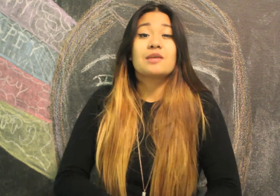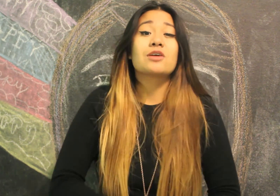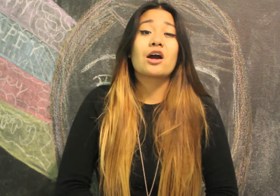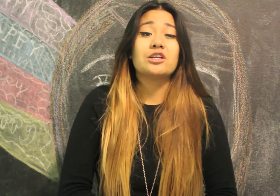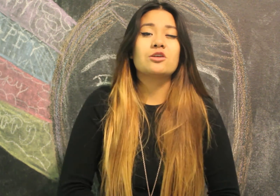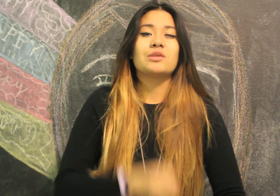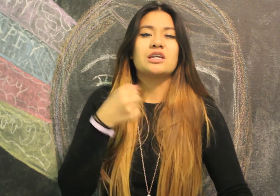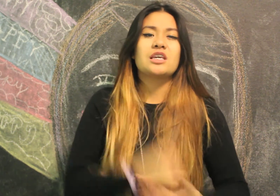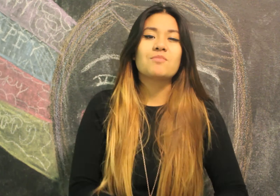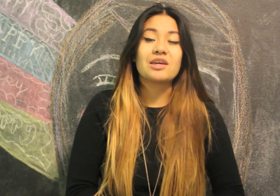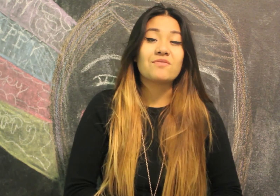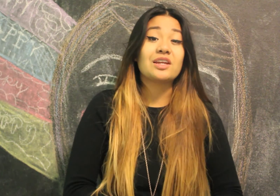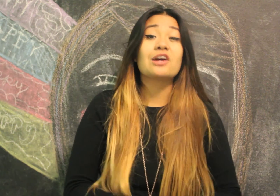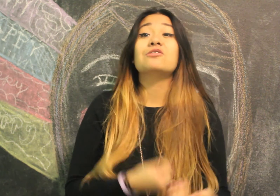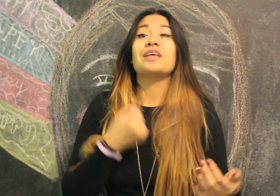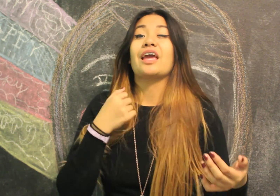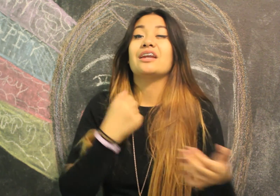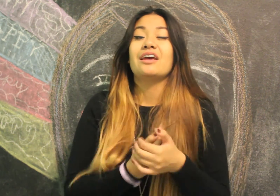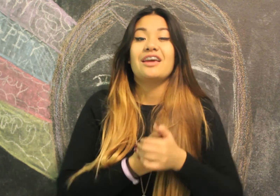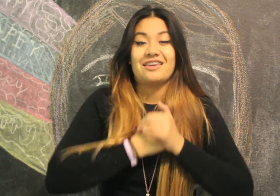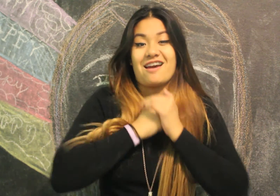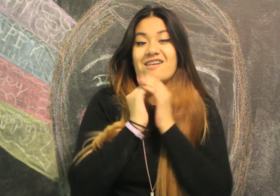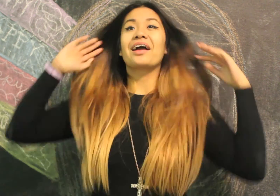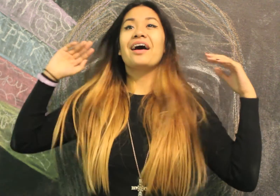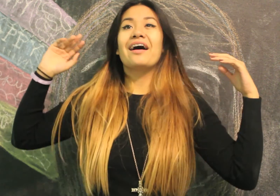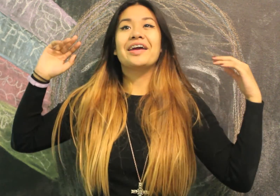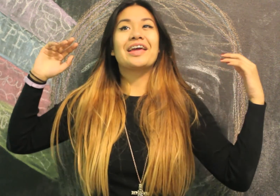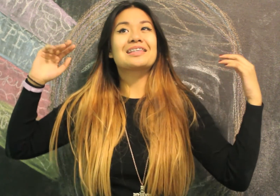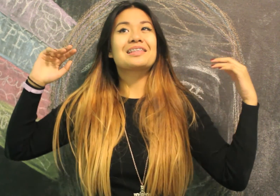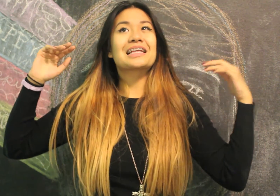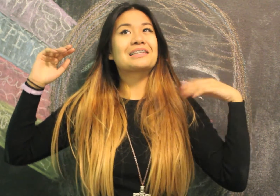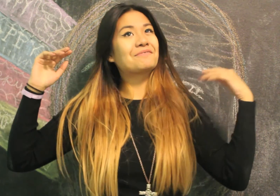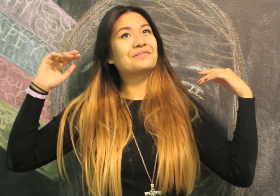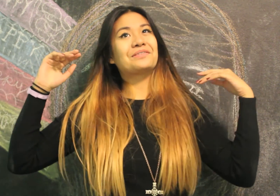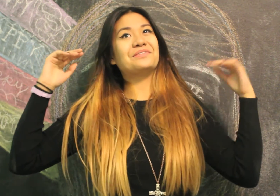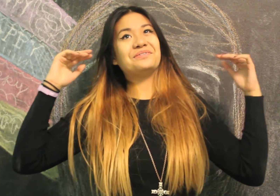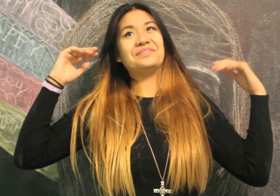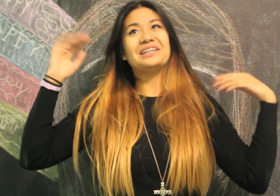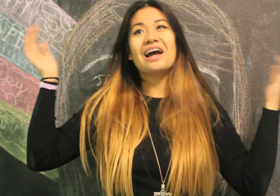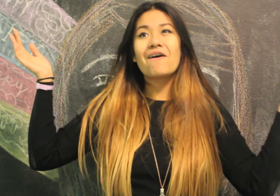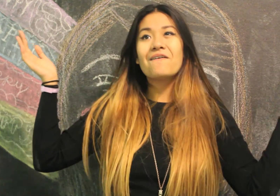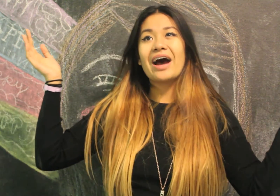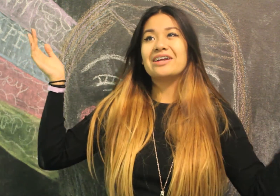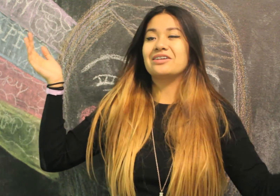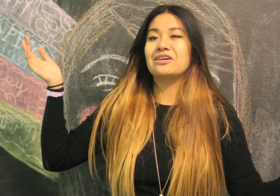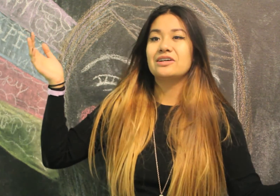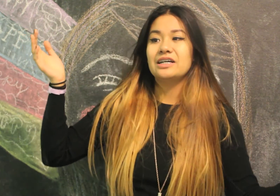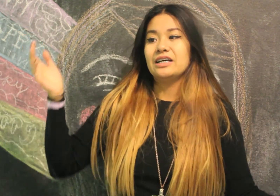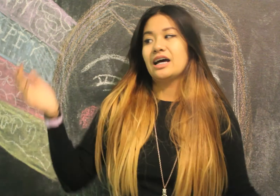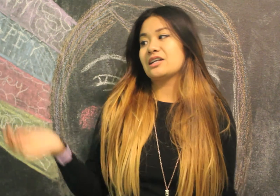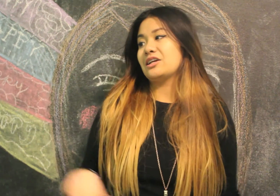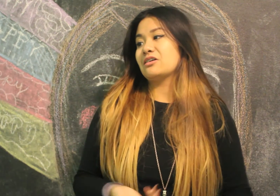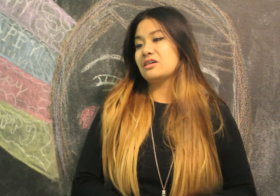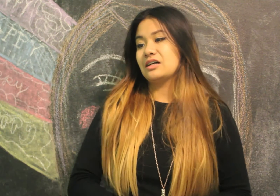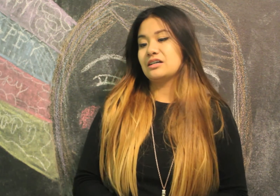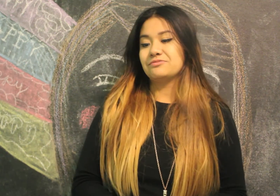keep talking I'm gonna keep making videos And yeah I guess that's it for the video I don't know I don't know Um